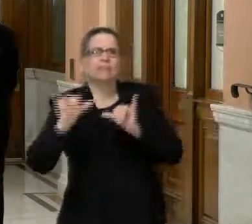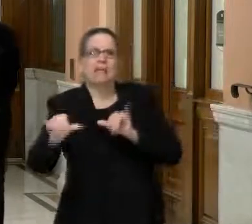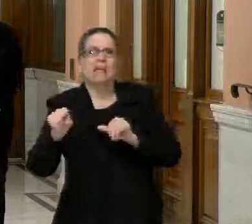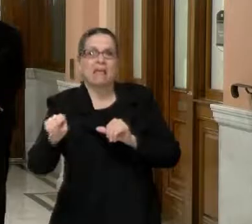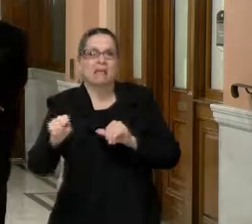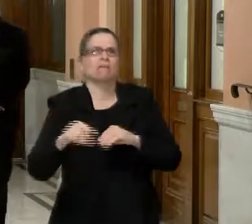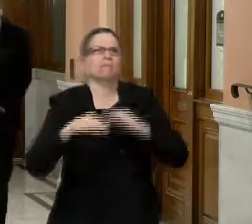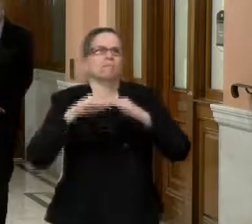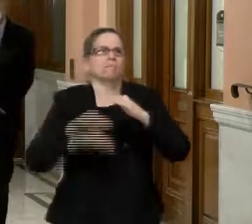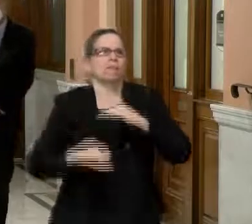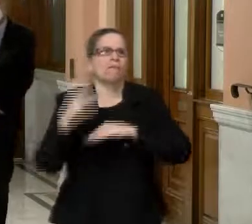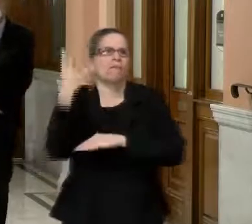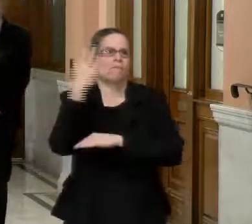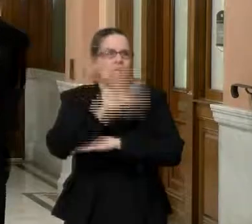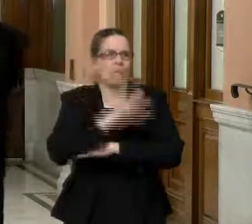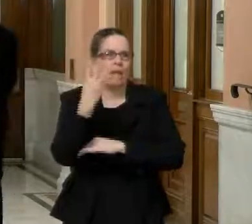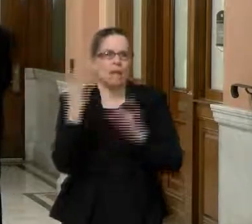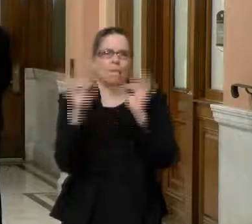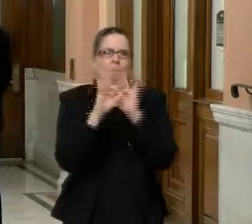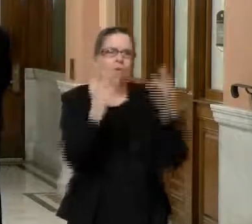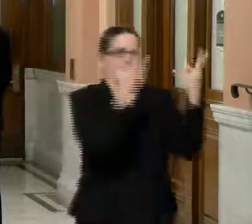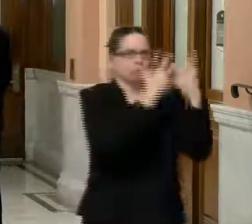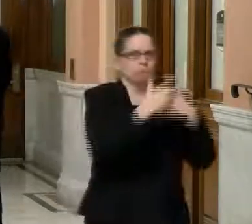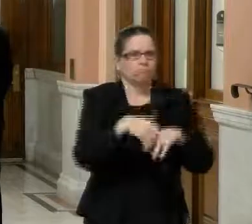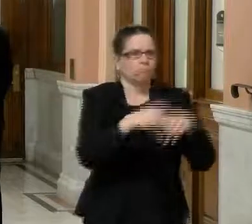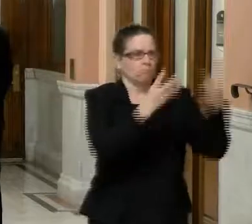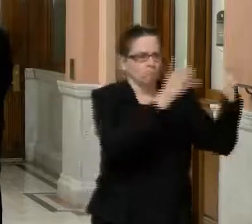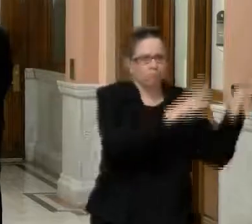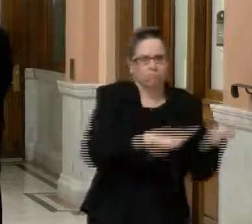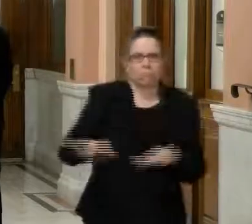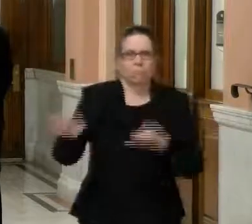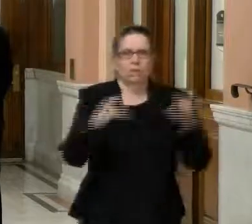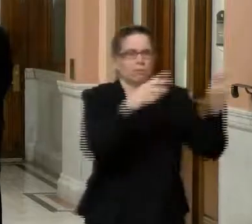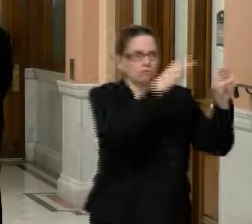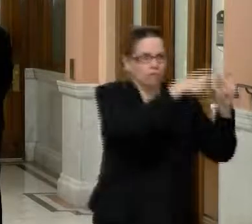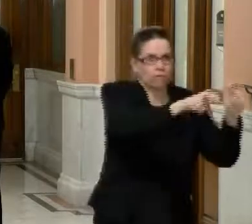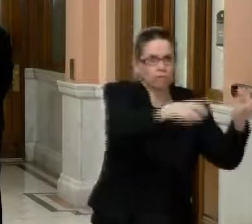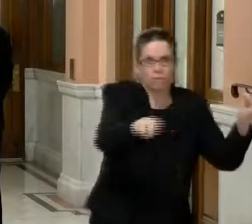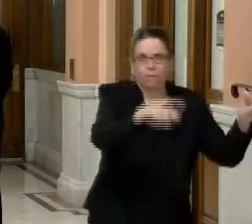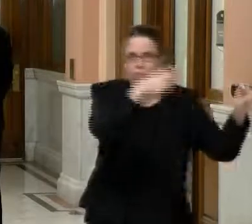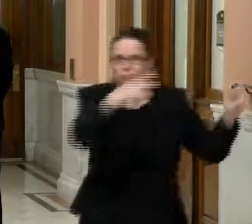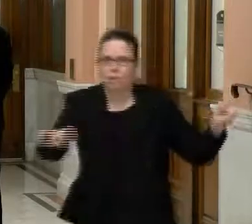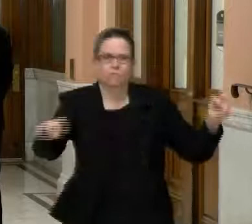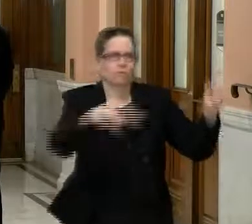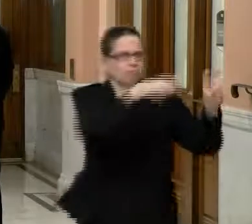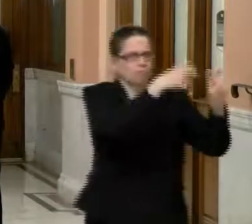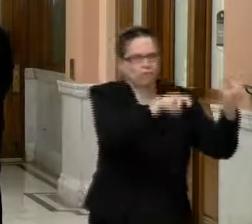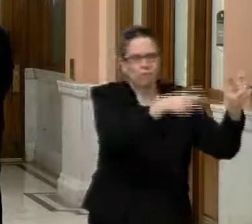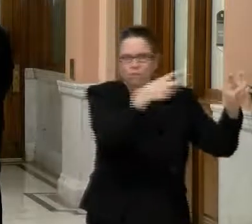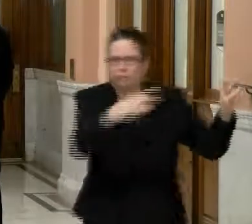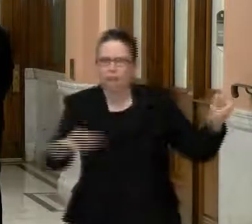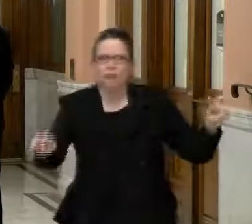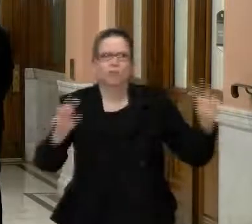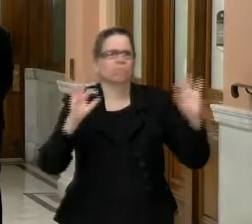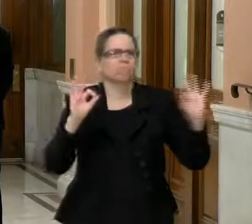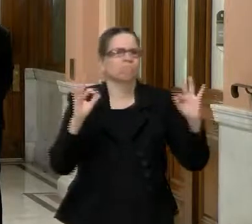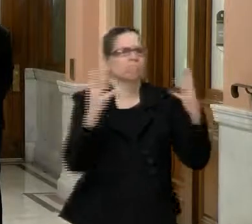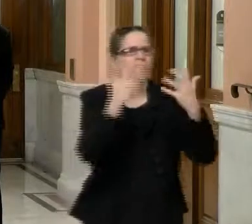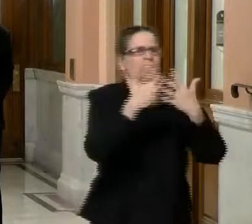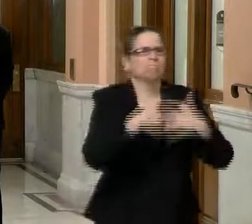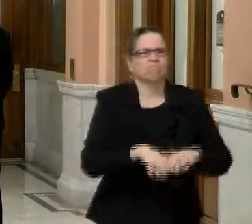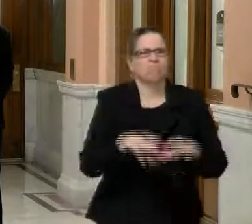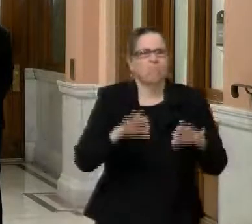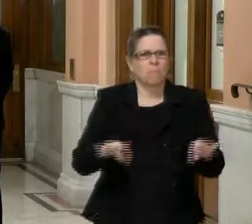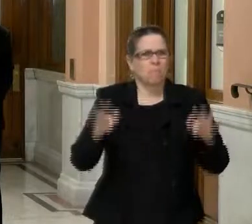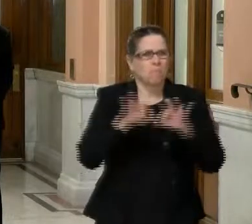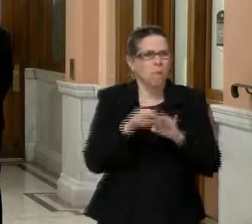there's a steady stream in and out. It's like a dynamic equilibrium and, and, uh, they're getting, um, great care there and, and the